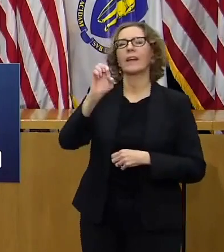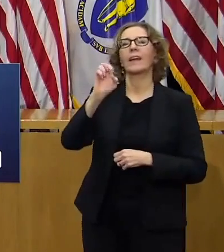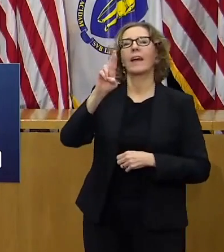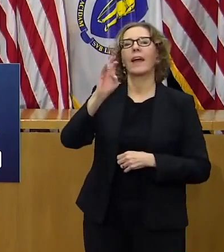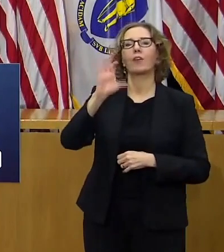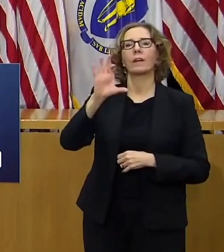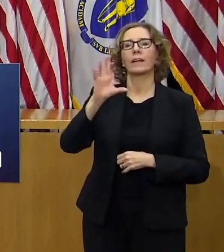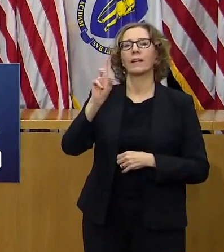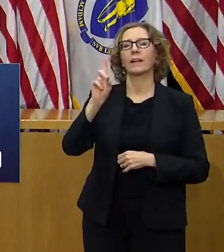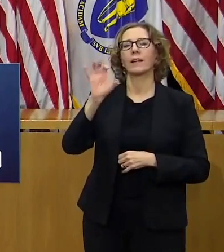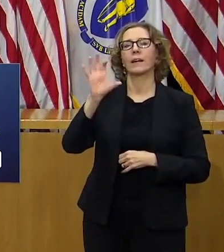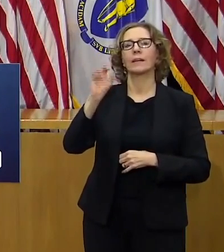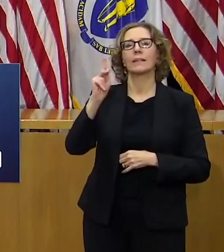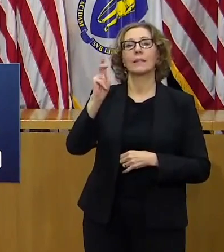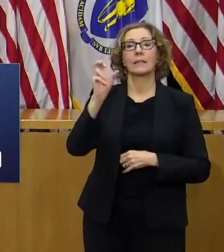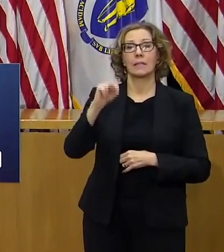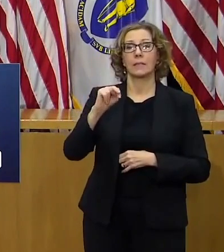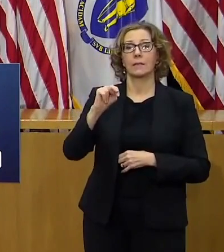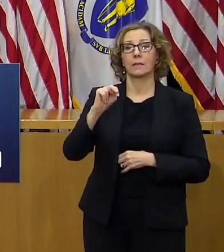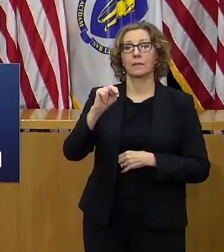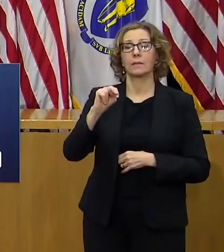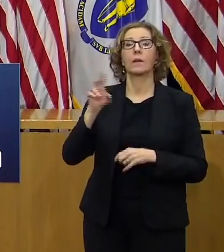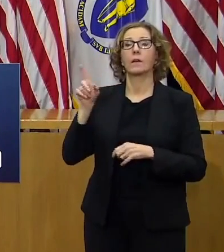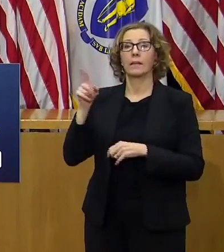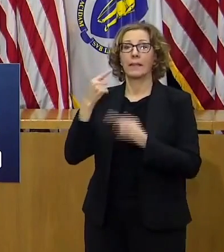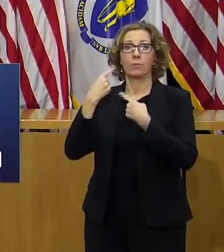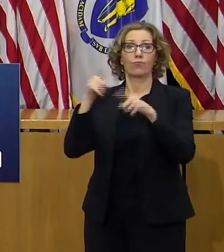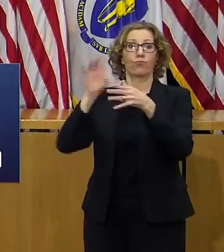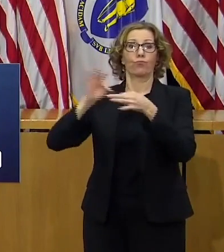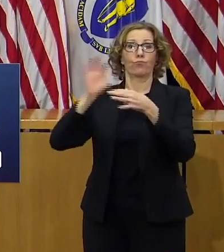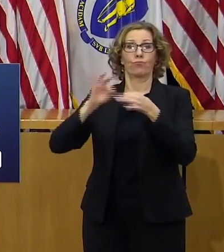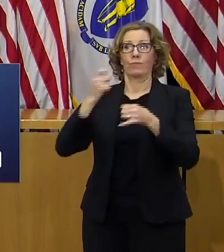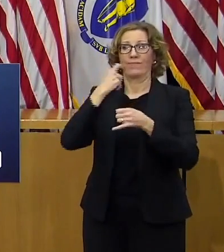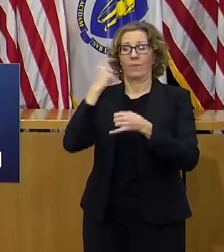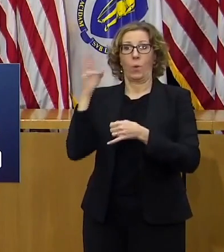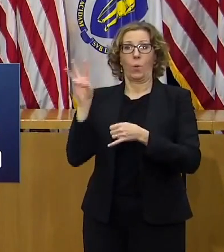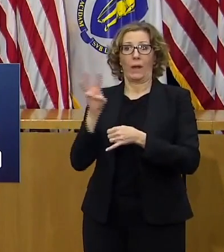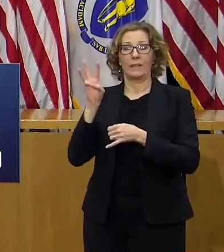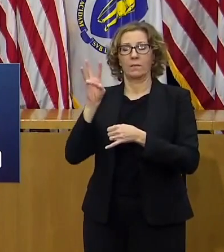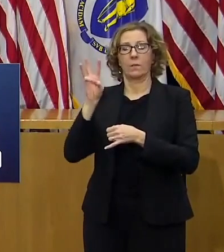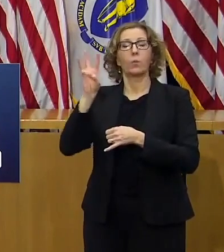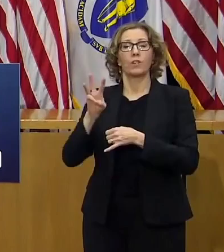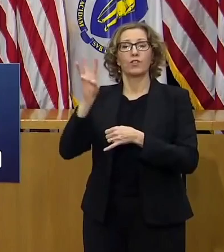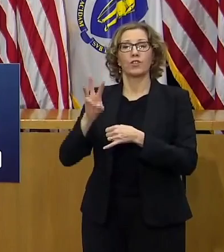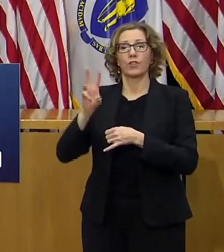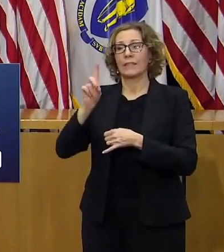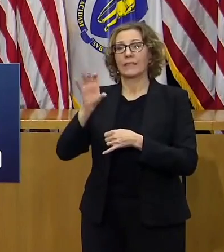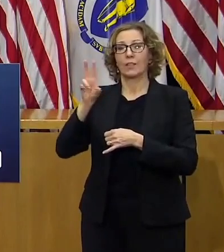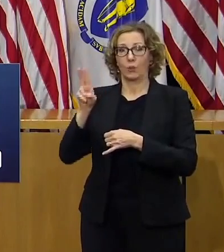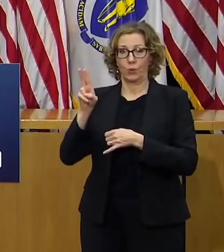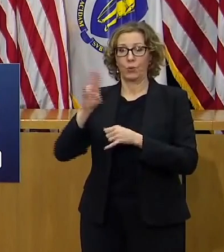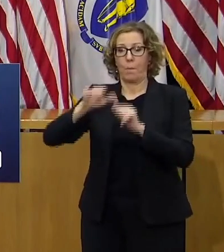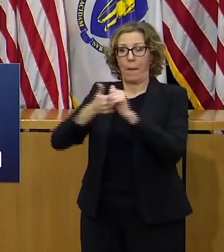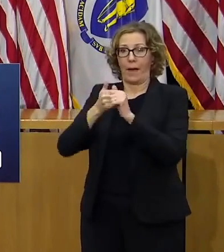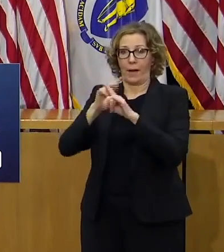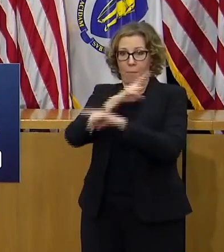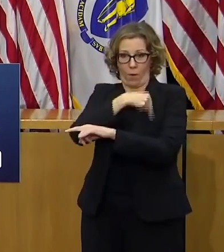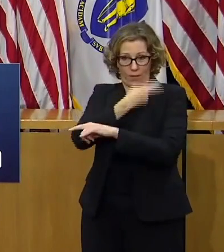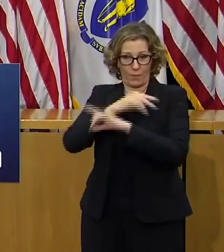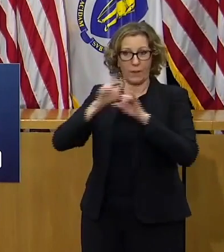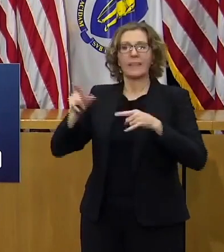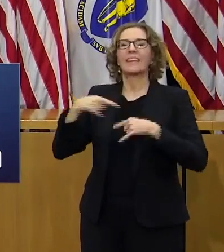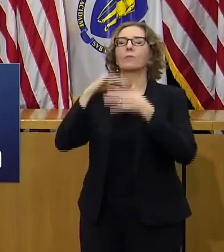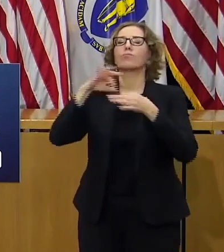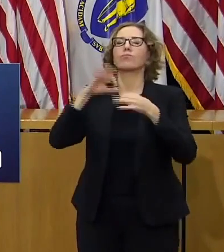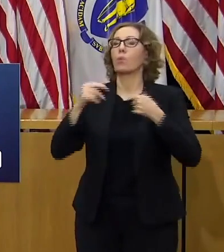who spoke at our opening of the DCU field hospital site last week when he said two things the first thing